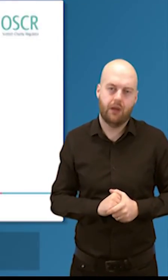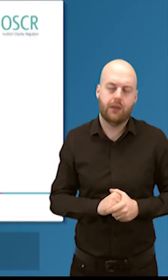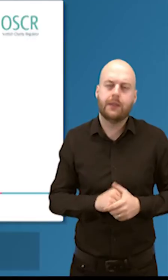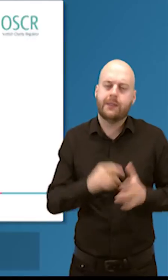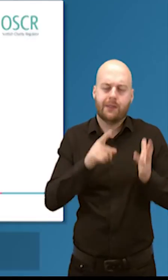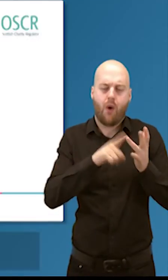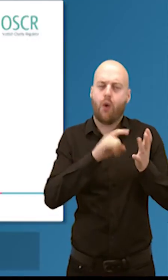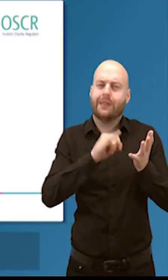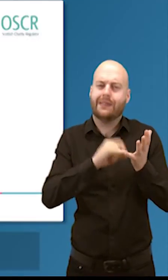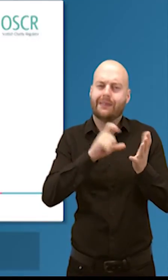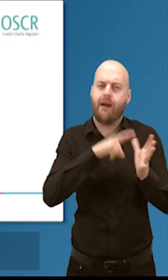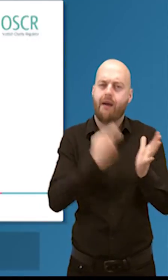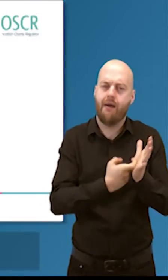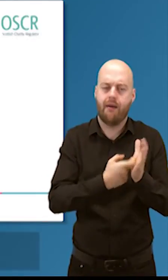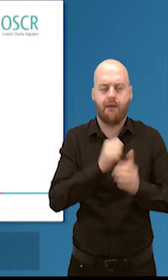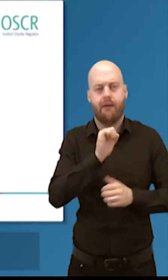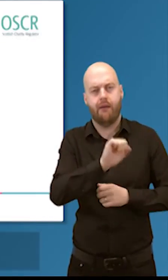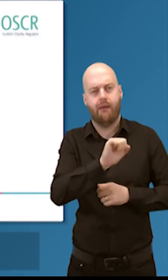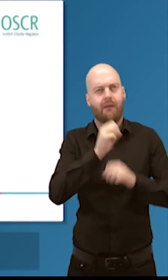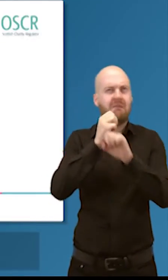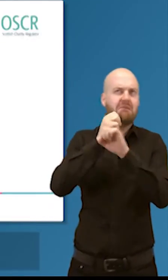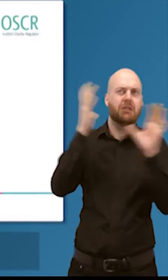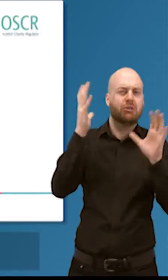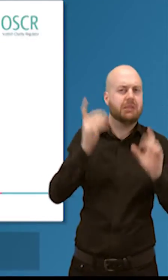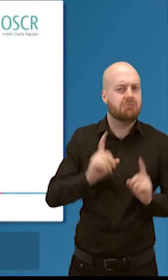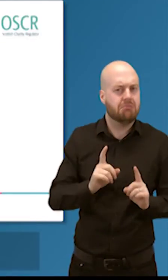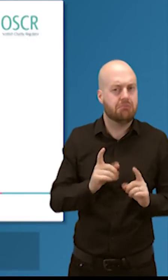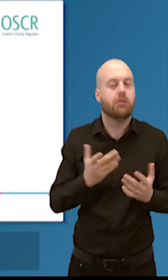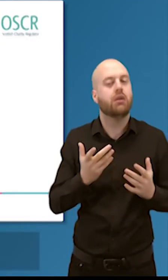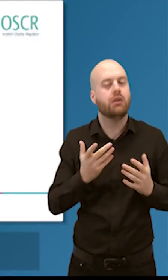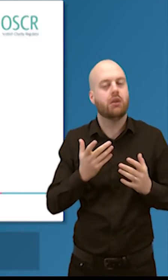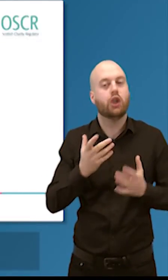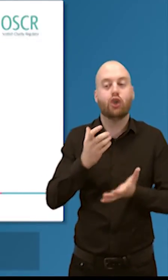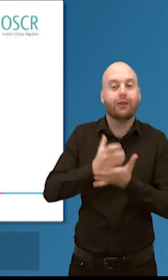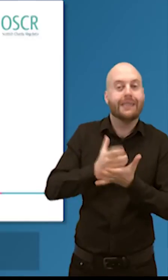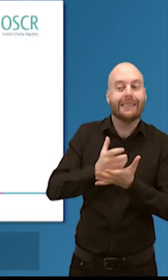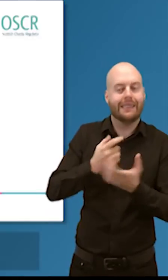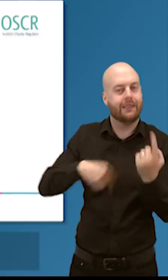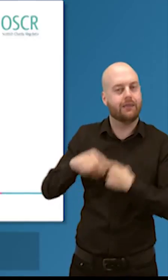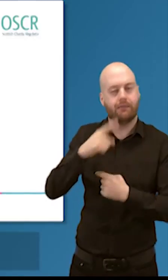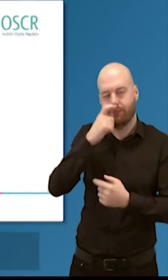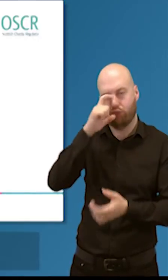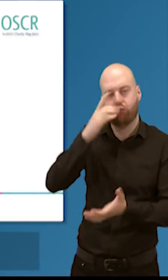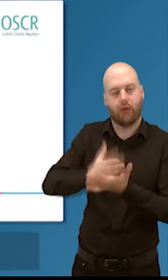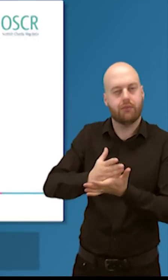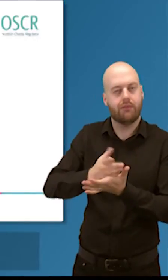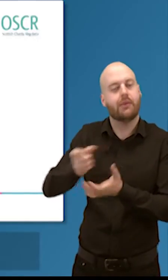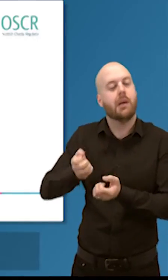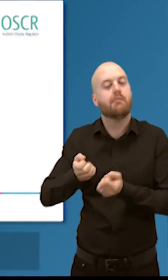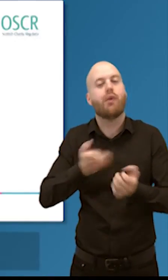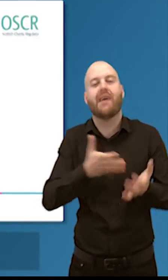To build charities you can trust to provide public benefit. We're what we call an enabling regulator